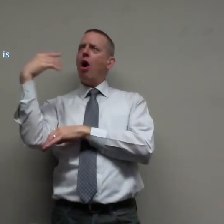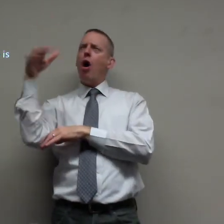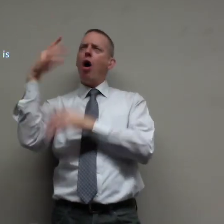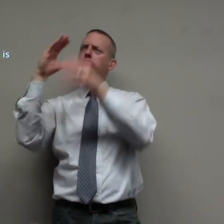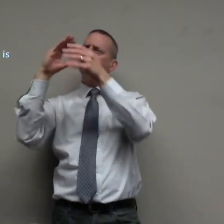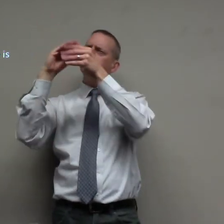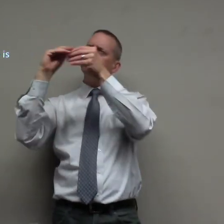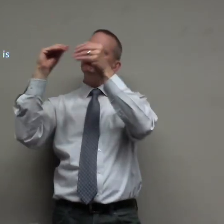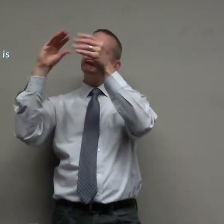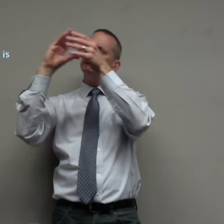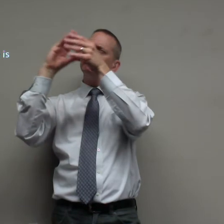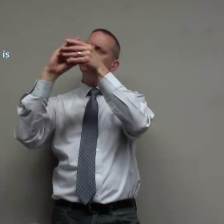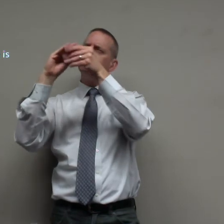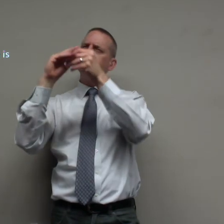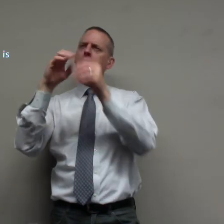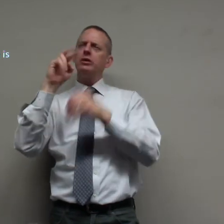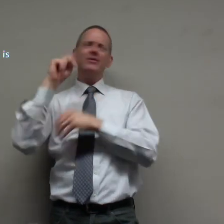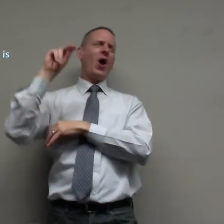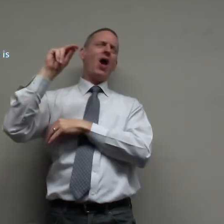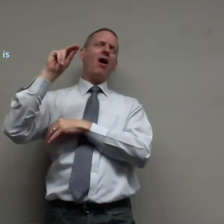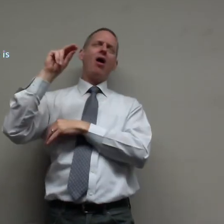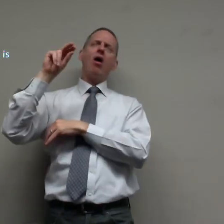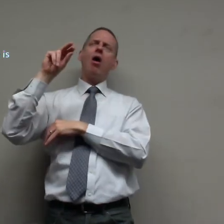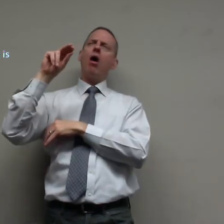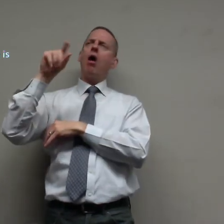the trees the trees trees stories